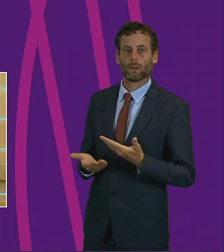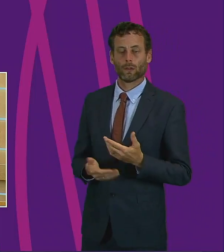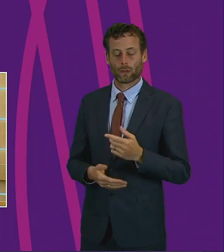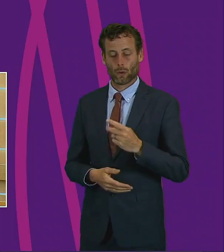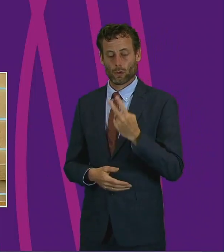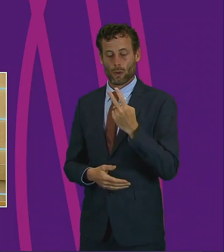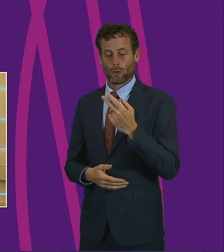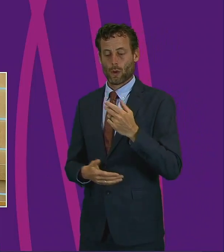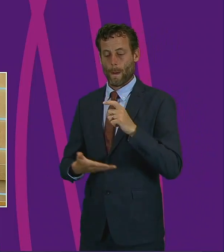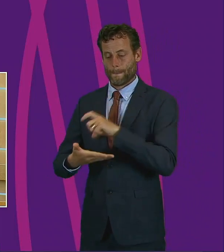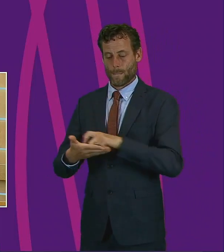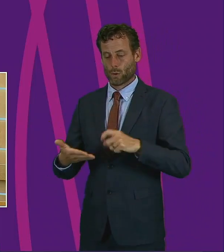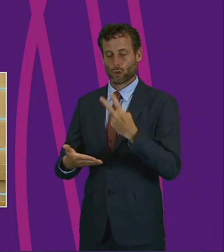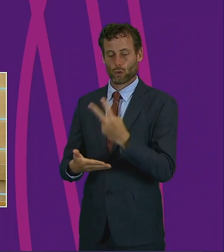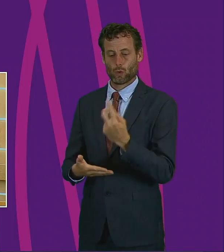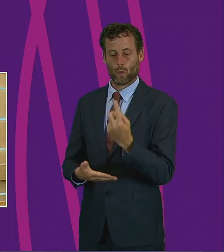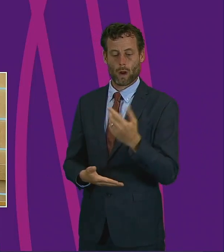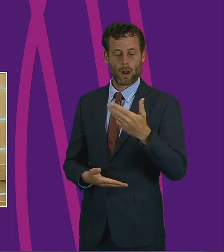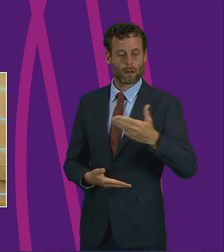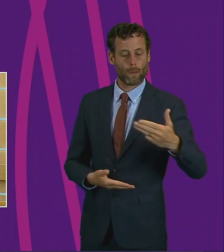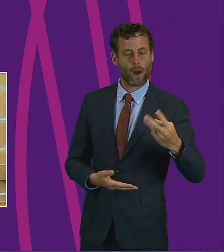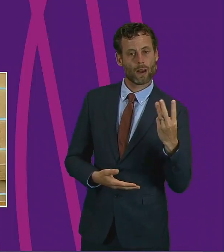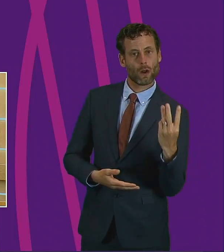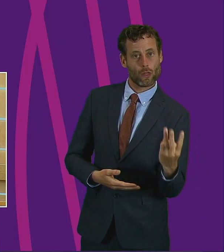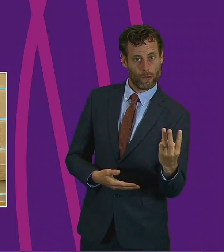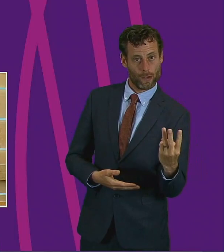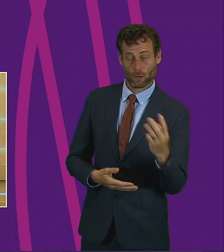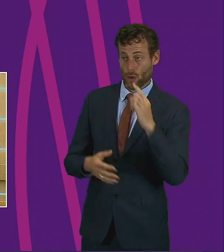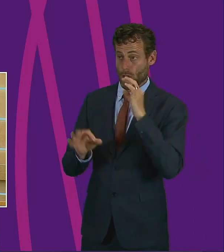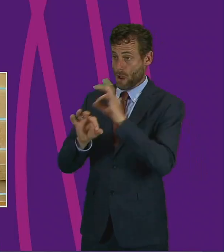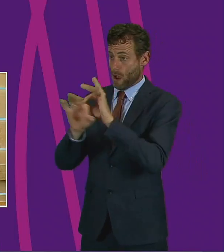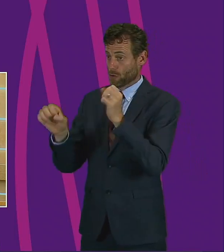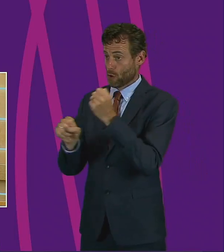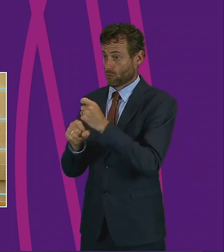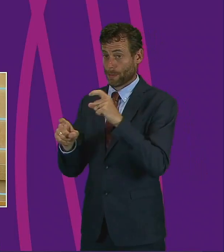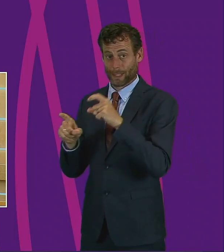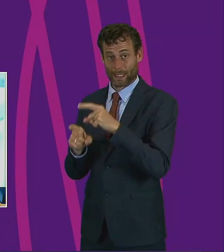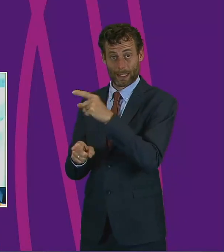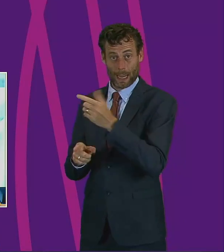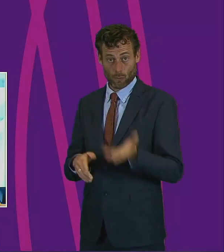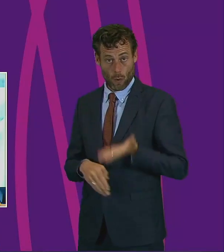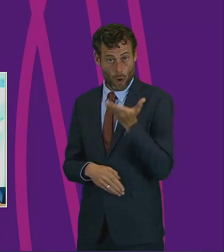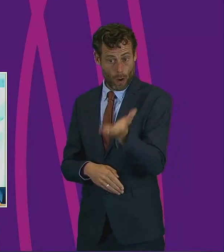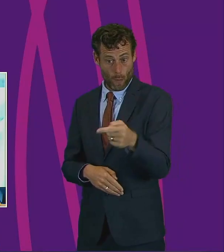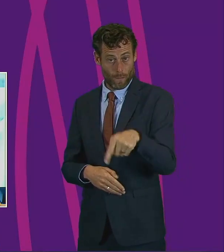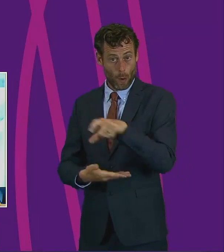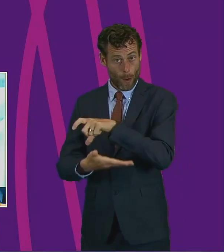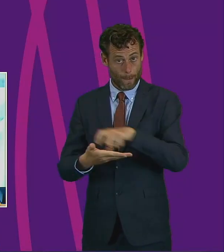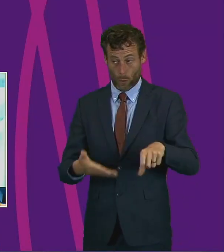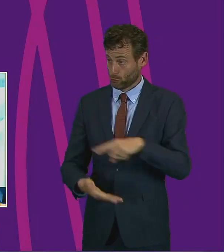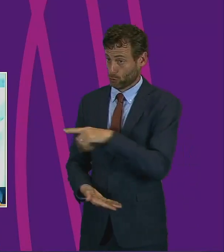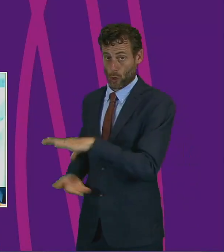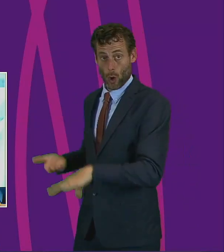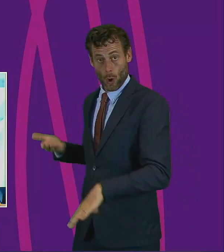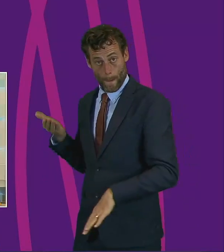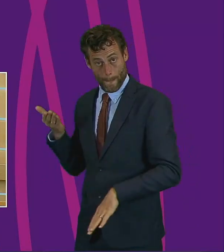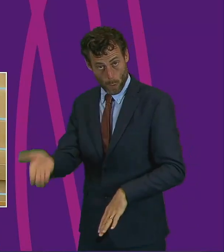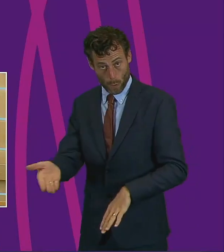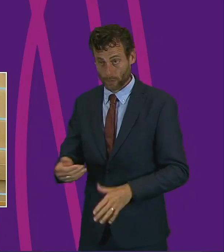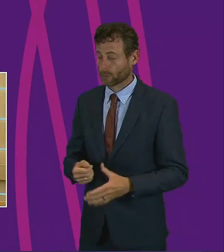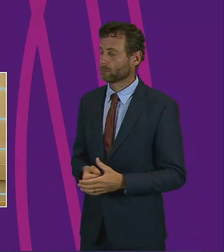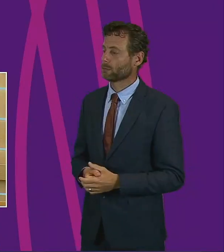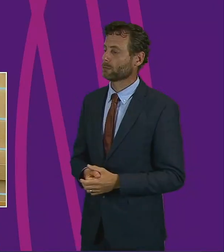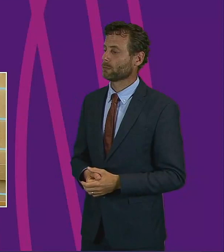21993 on designation of a lead committee. Could I ask Graeme Day on behalf of the Bureau to move this motion? Move, Presiding officer. Thank you very much.